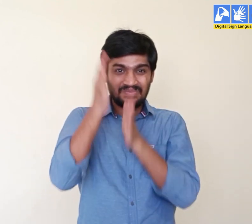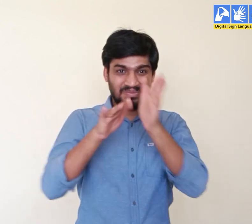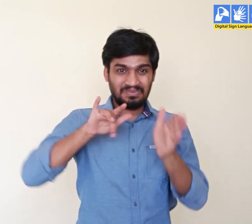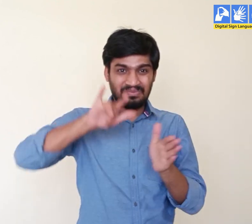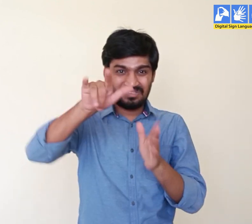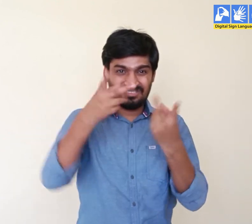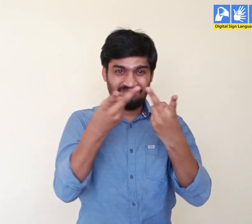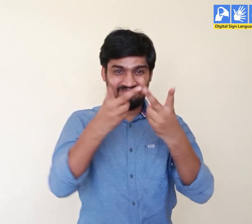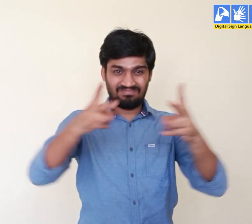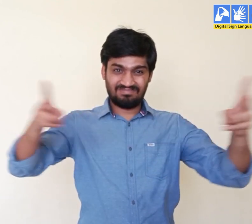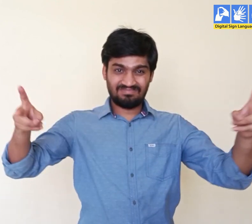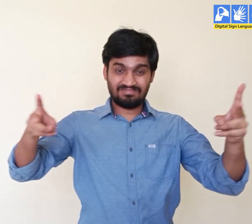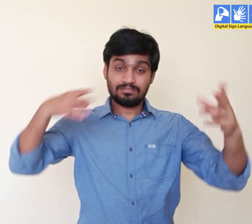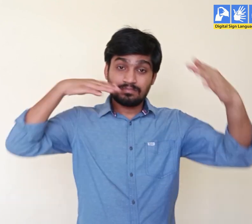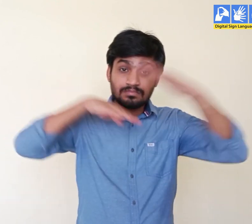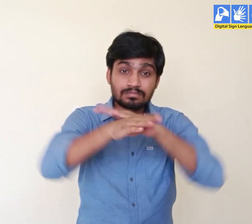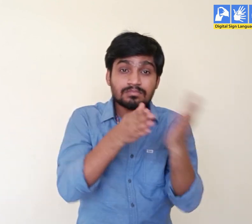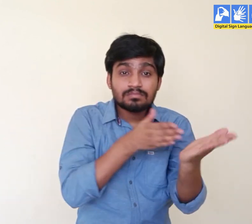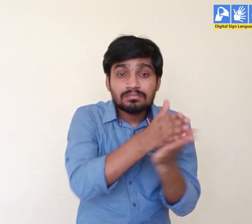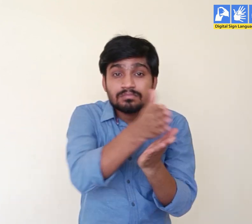So there are 3 different modes of transport.